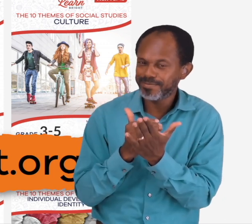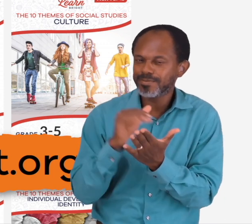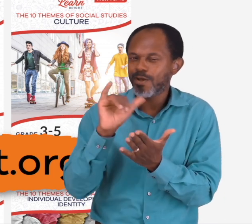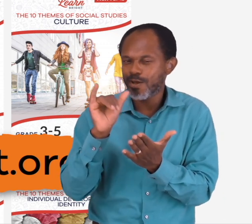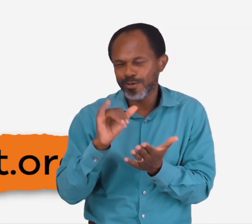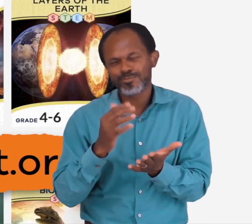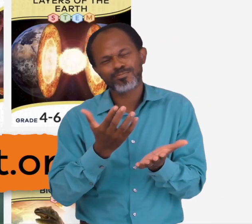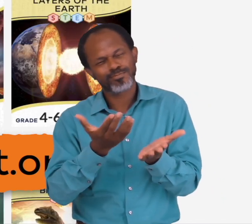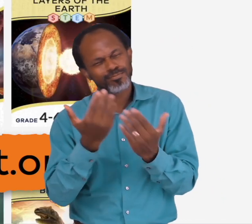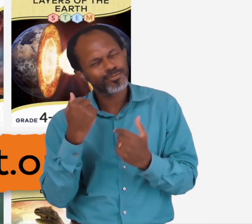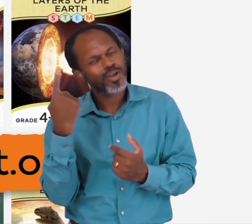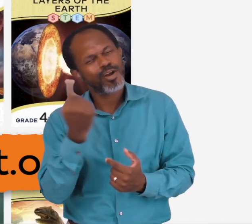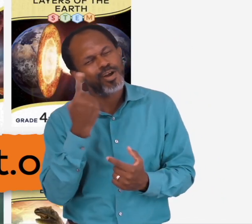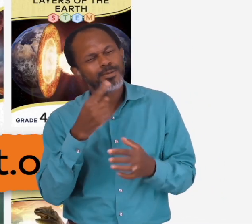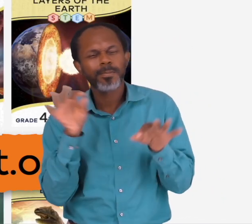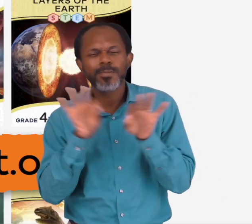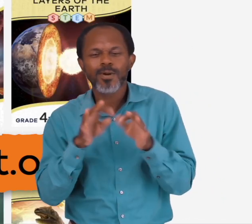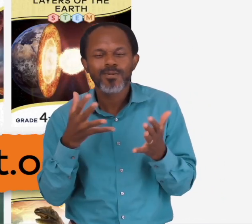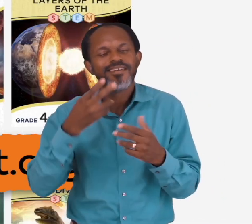and, as always, have fun!